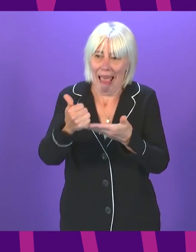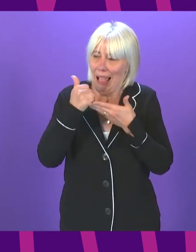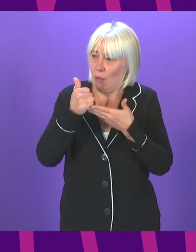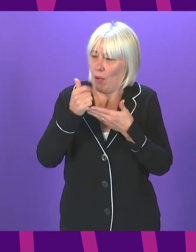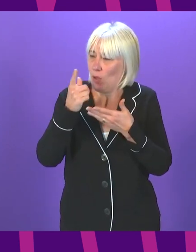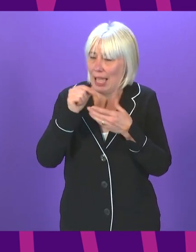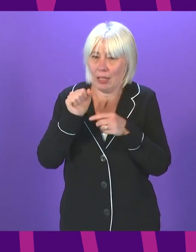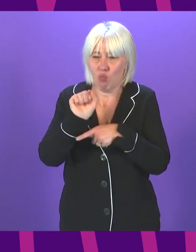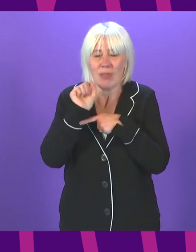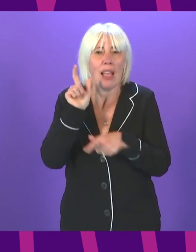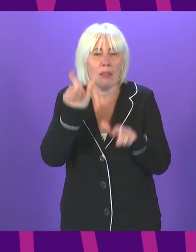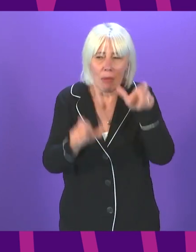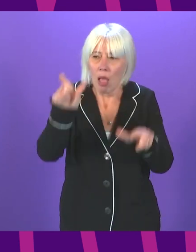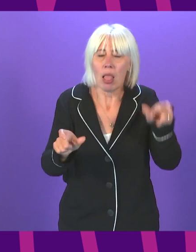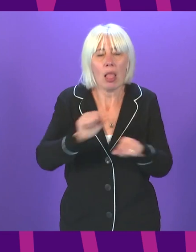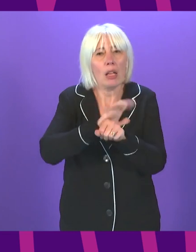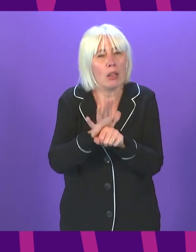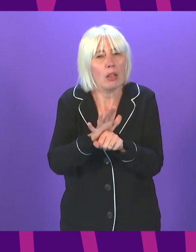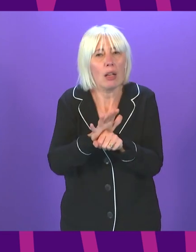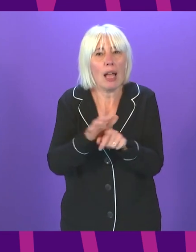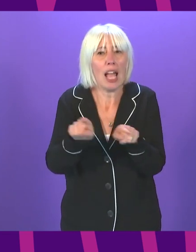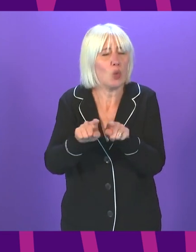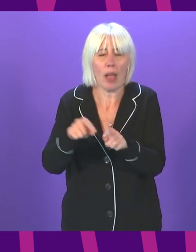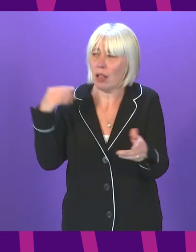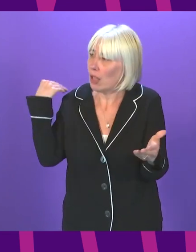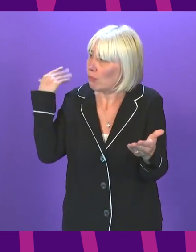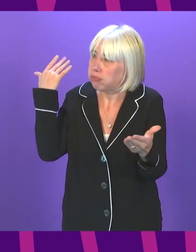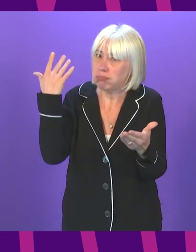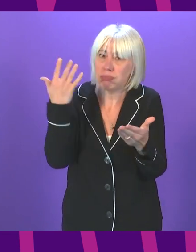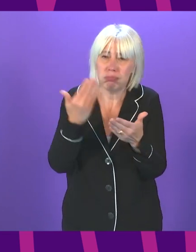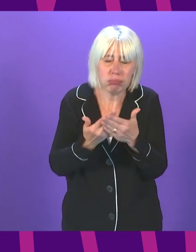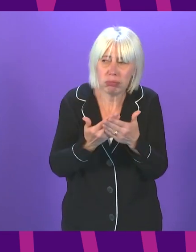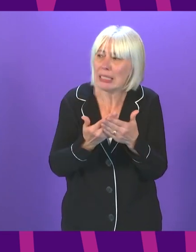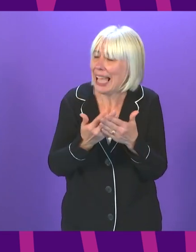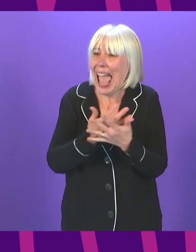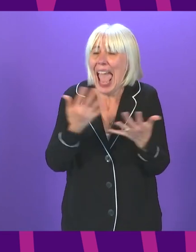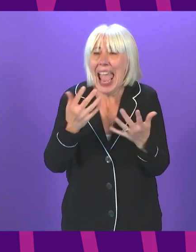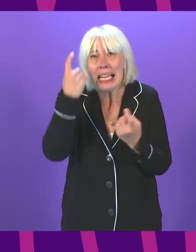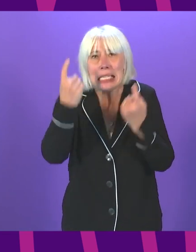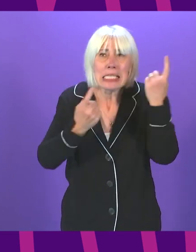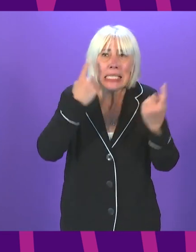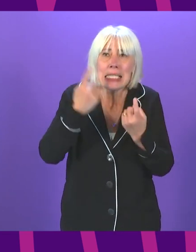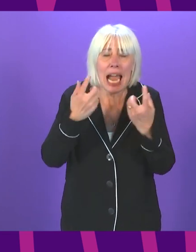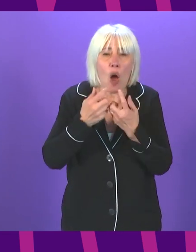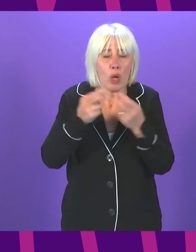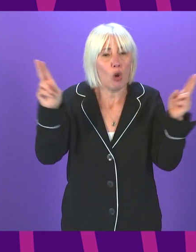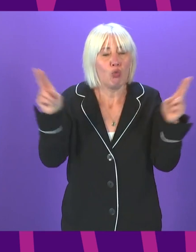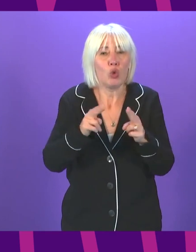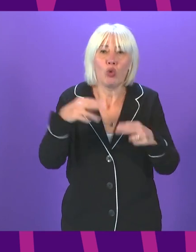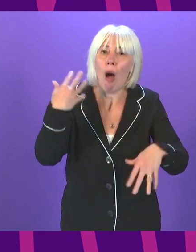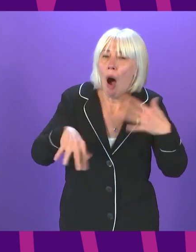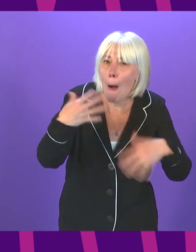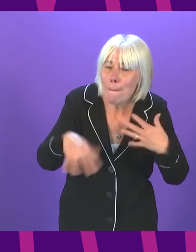harm of COVID. And increasingly, after so long, we have to particularly consider any tools that can help us reduce the harm of COVID